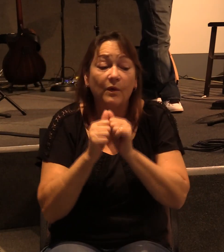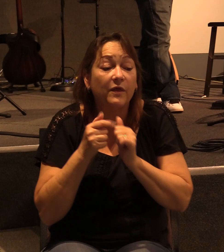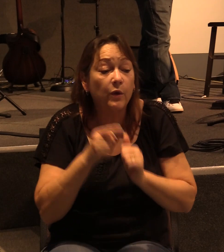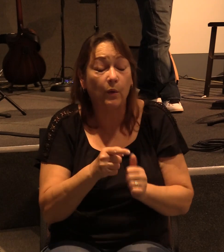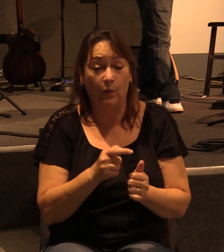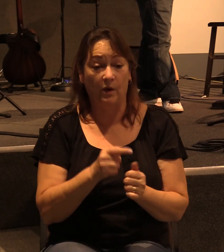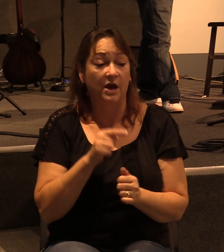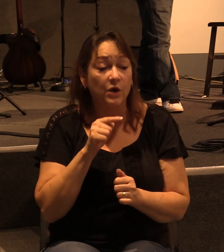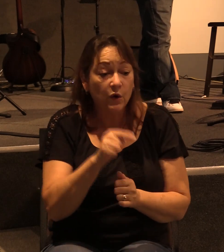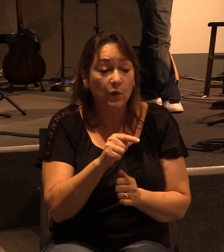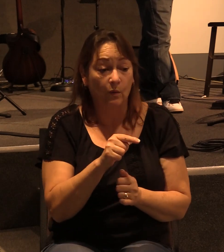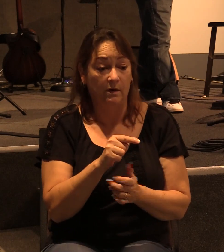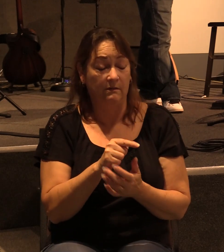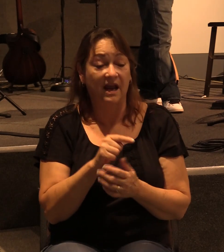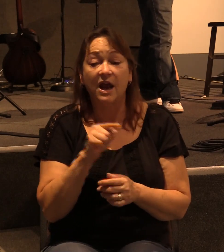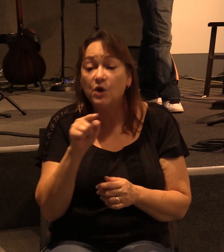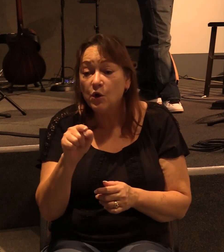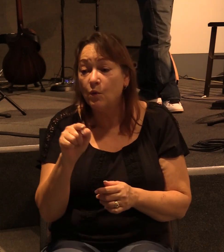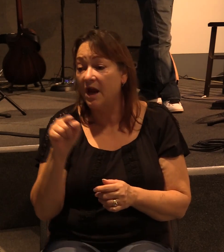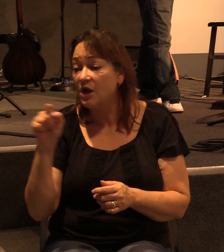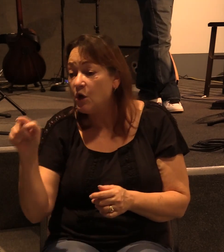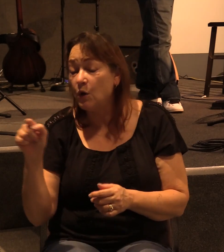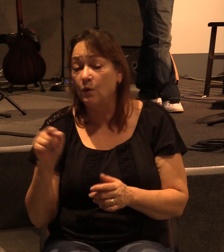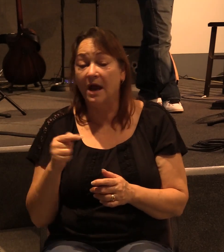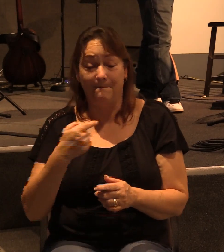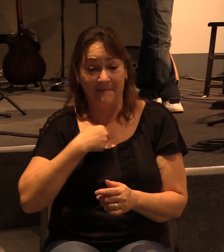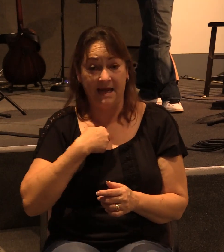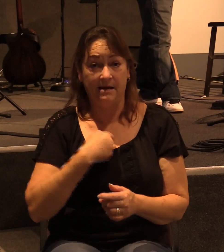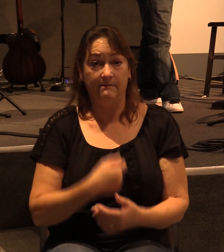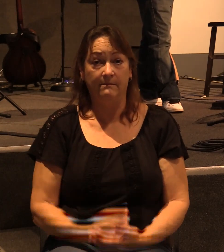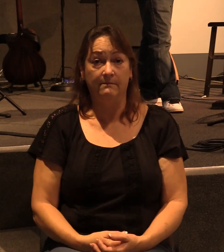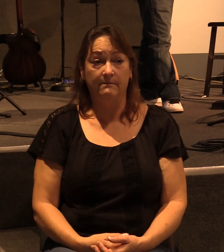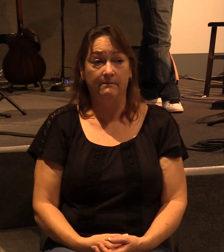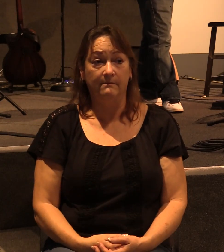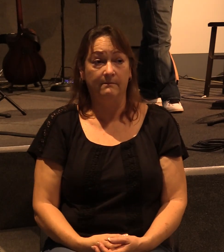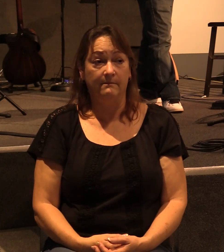you, and you, and you, and me,